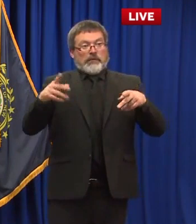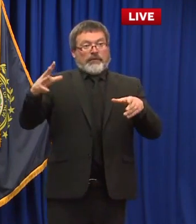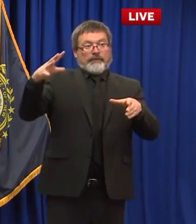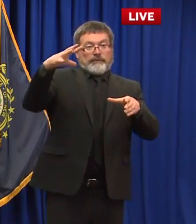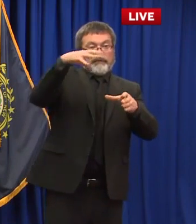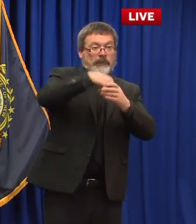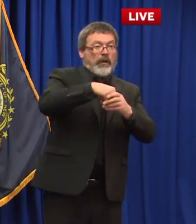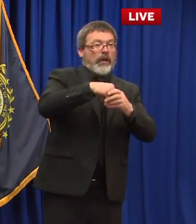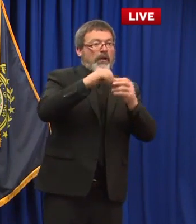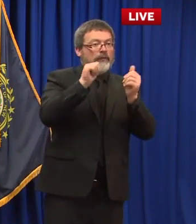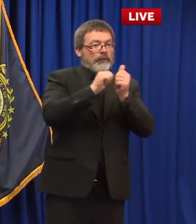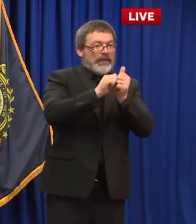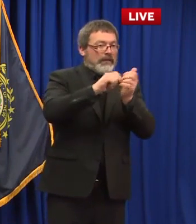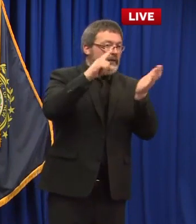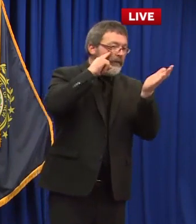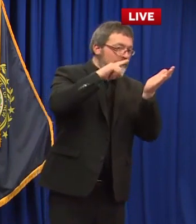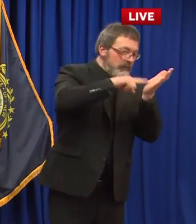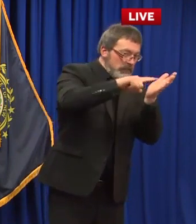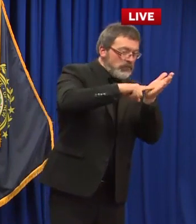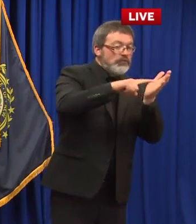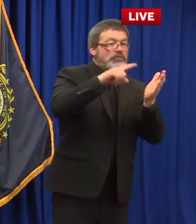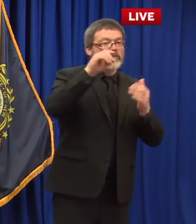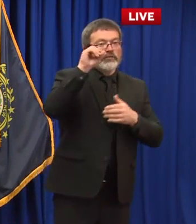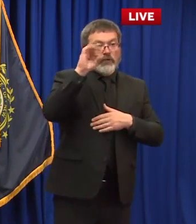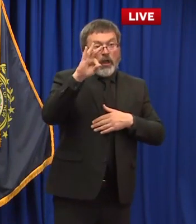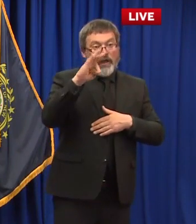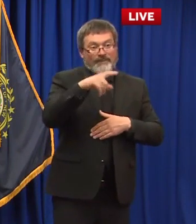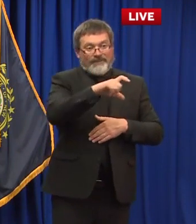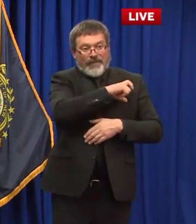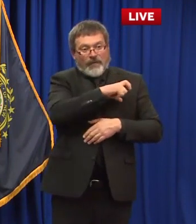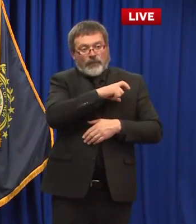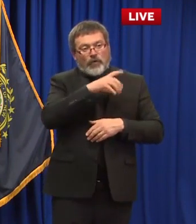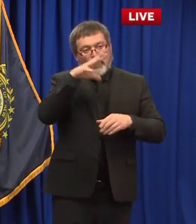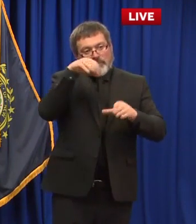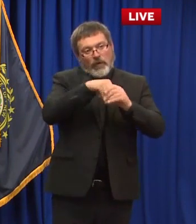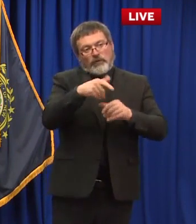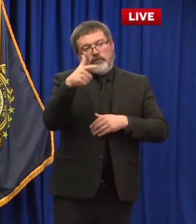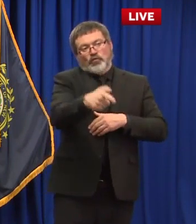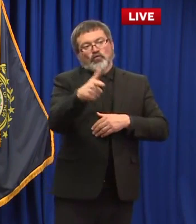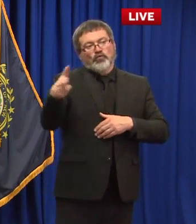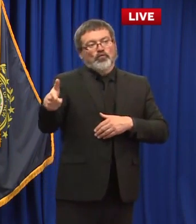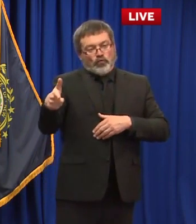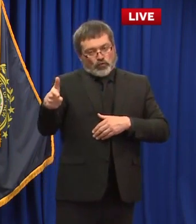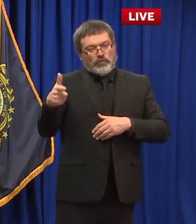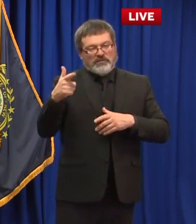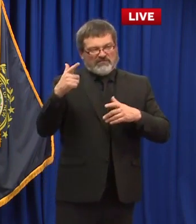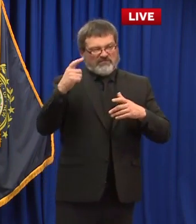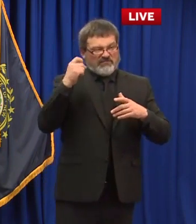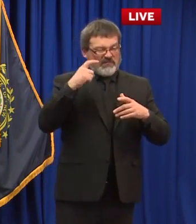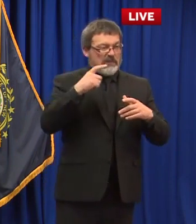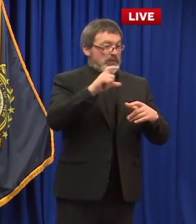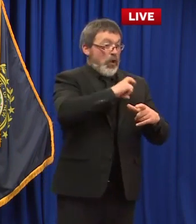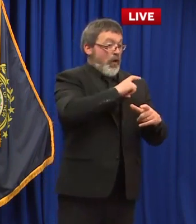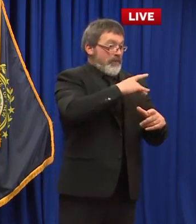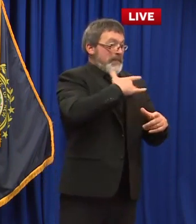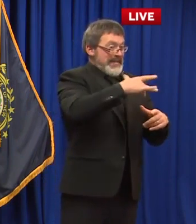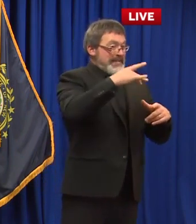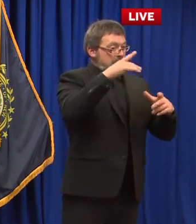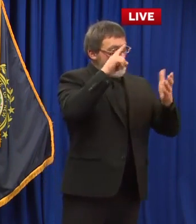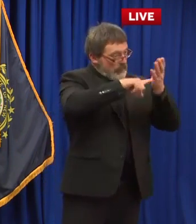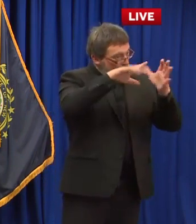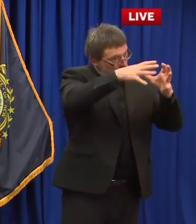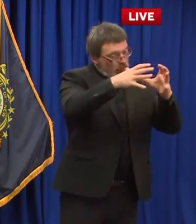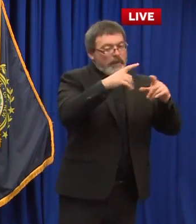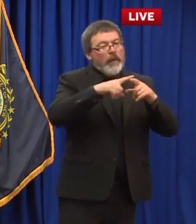ends up passing those bills would you support them uh so i i don't know the second bill as well as i know the first bill so i'm going to answer the the back